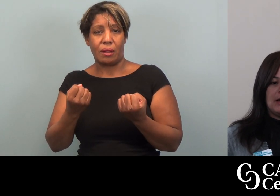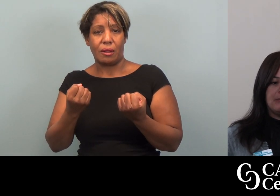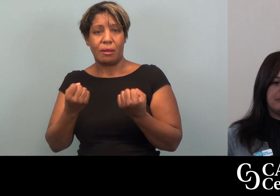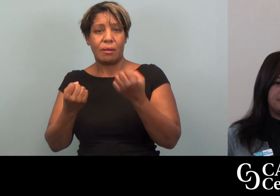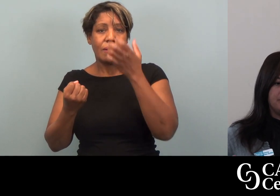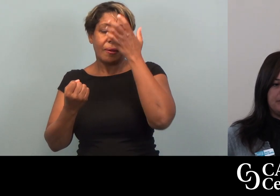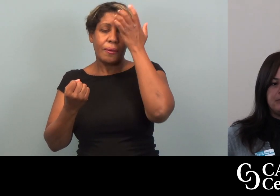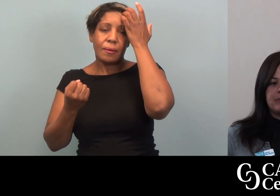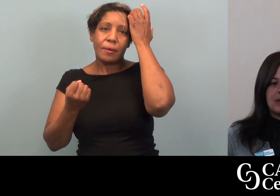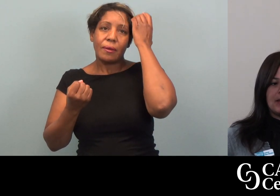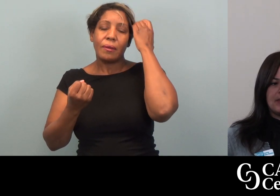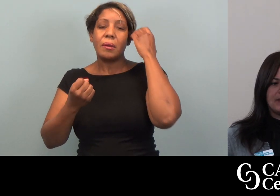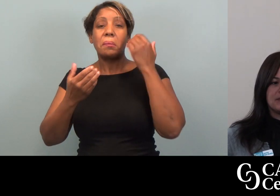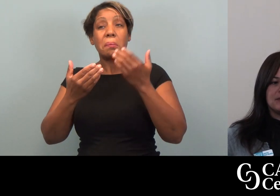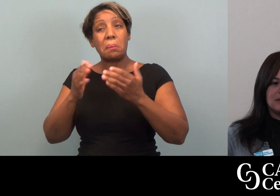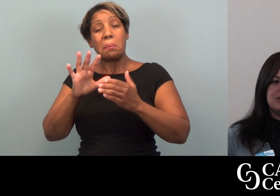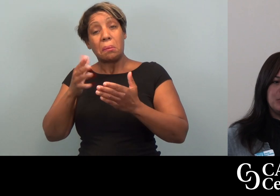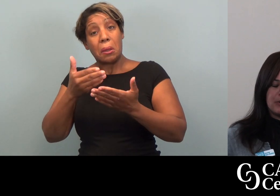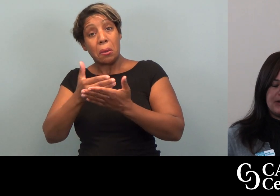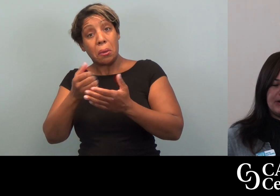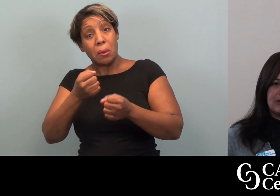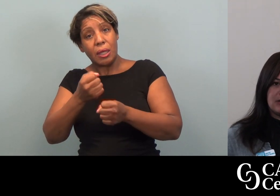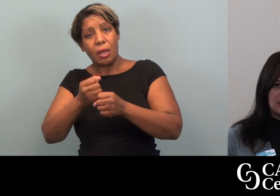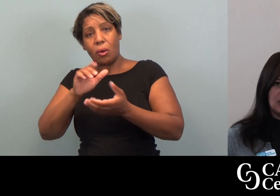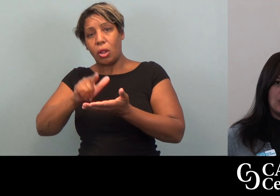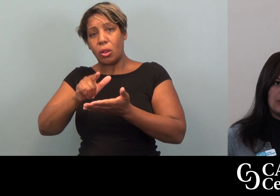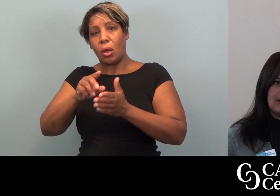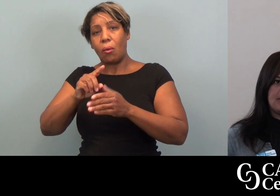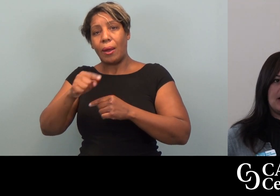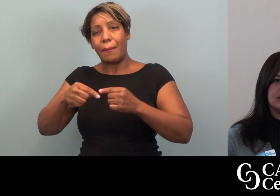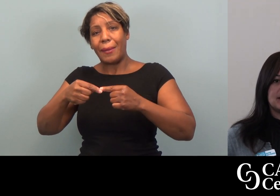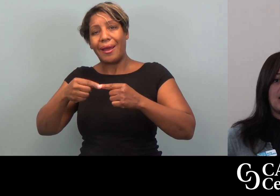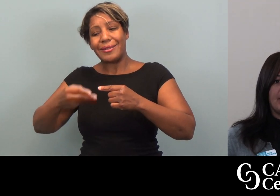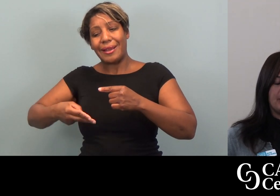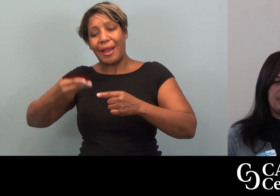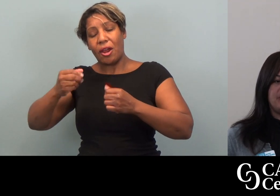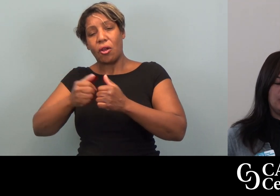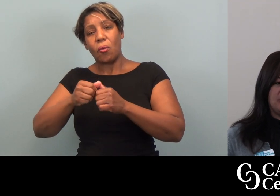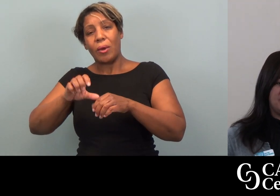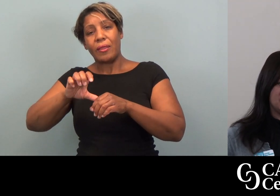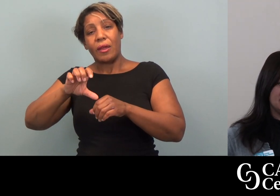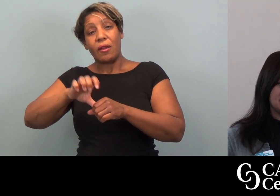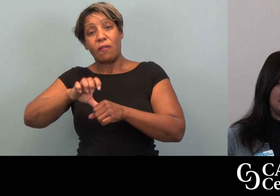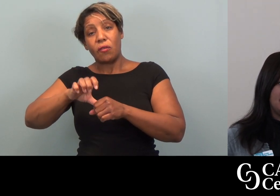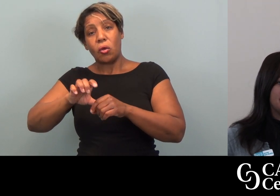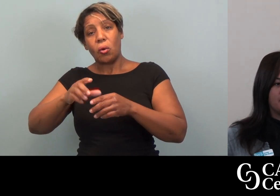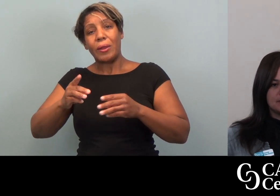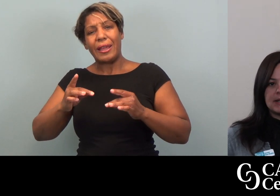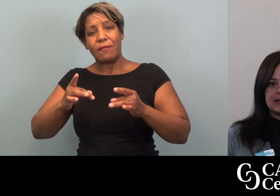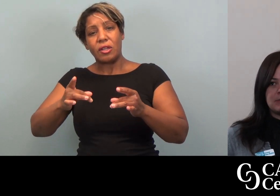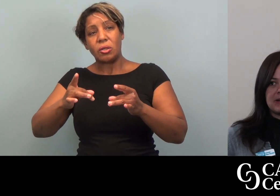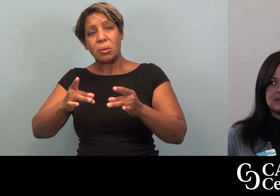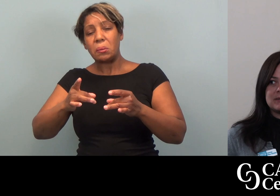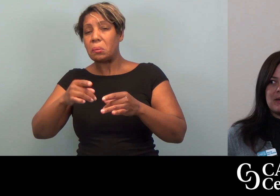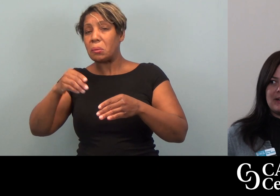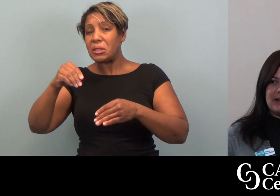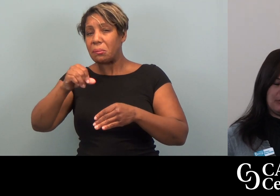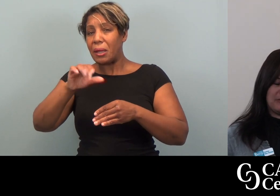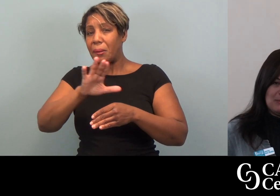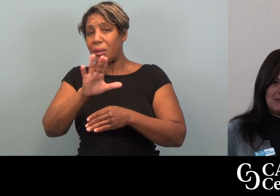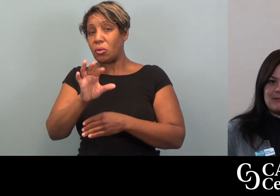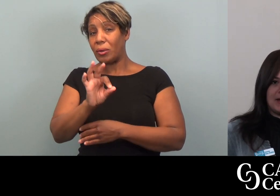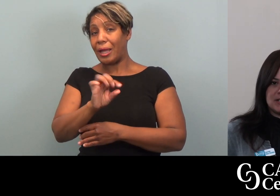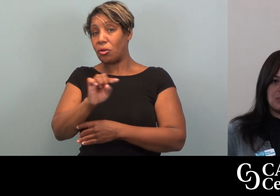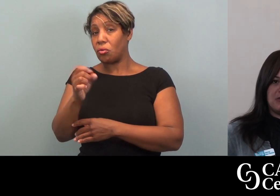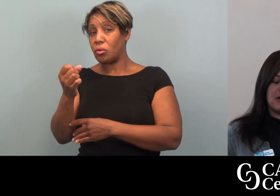that's newer in year, lower in miles, and higher in fuel efficiency. Folks can expect to spend